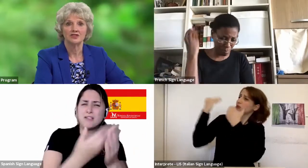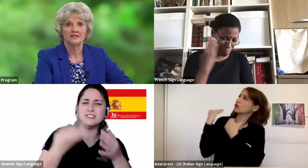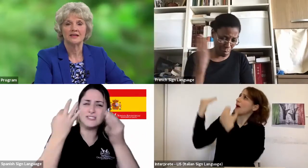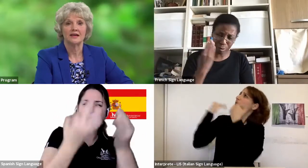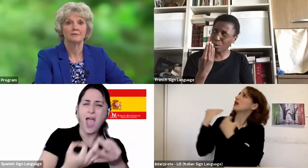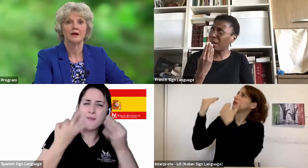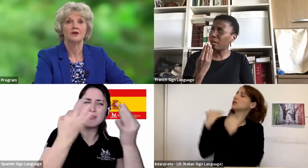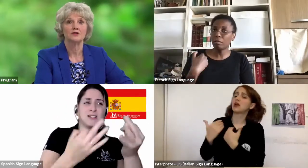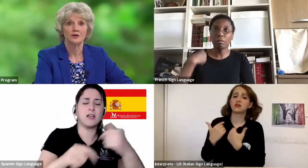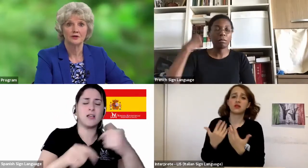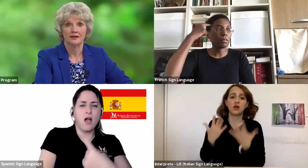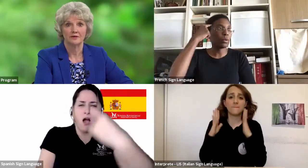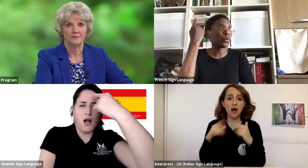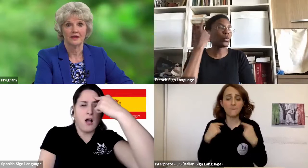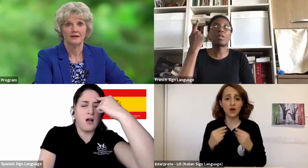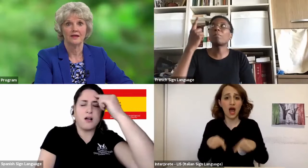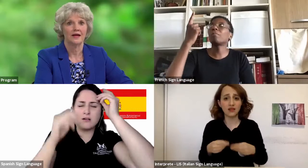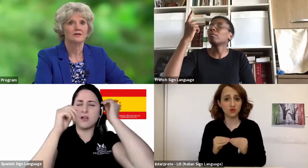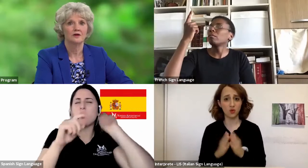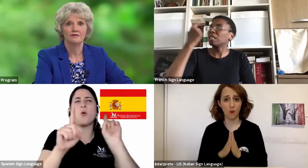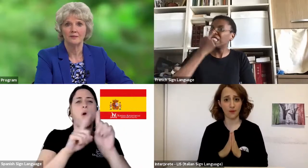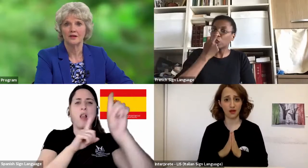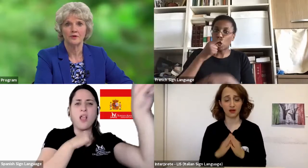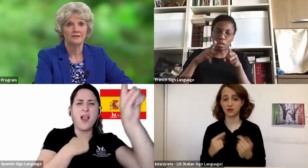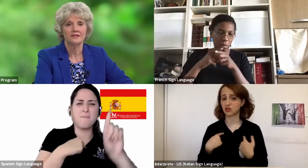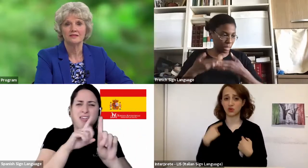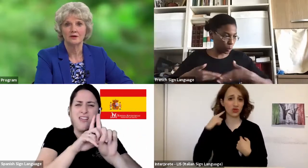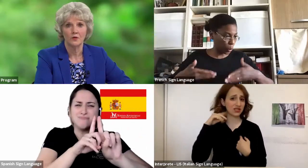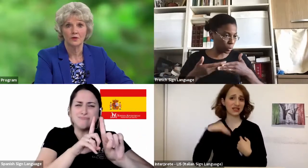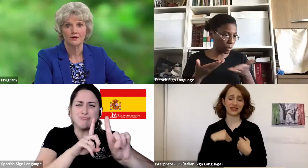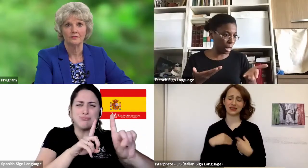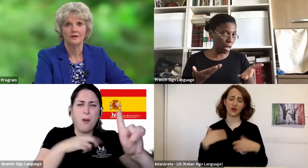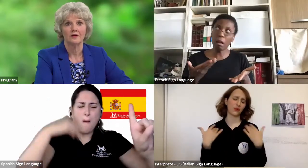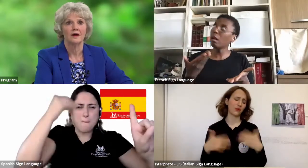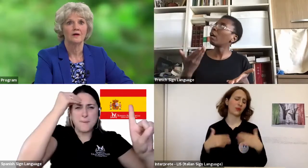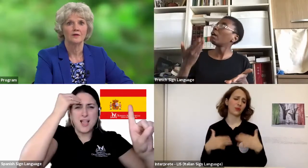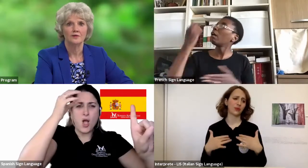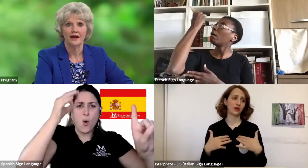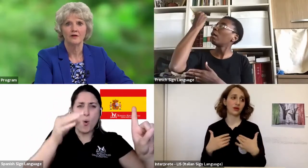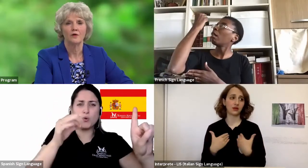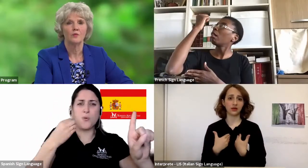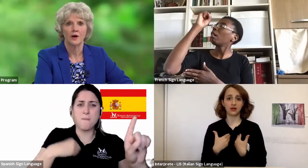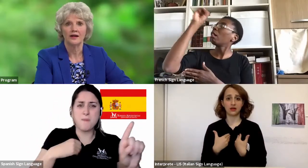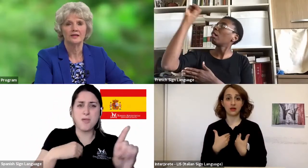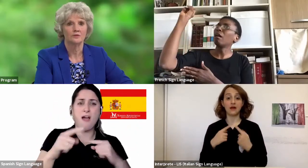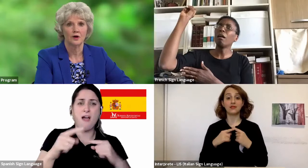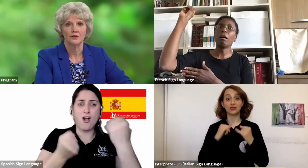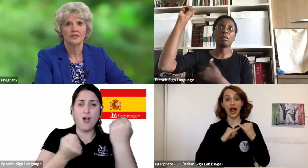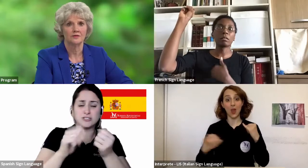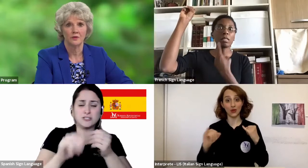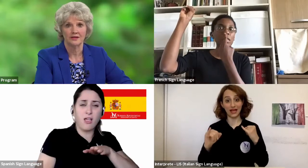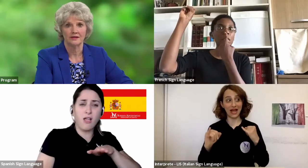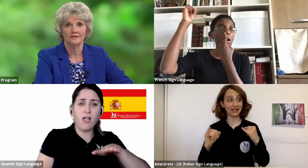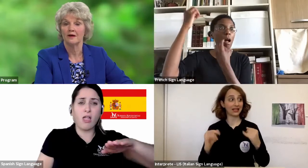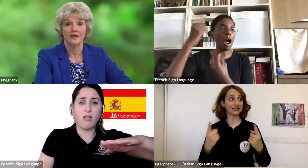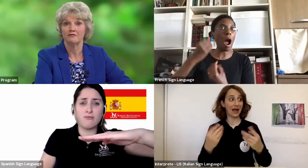imagined him turning from me as our family rounded that corner on a narrow winding road